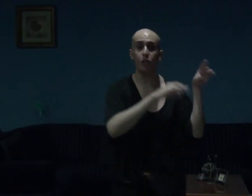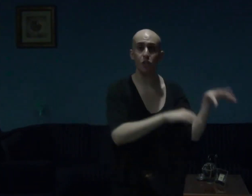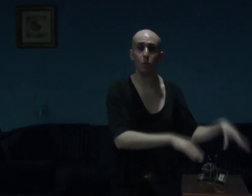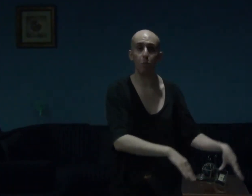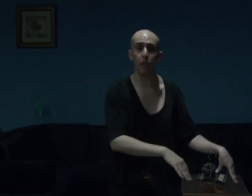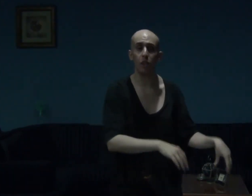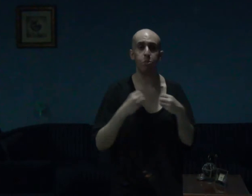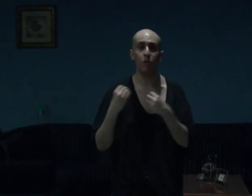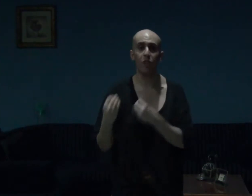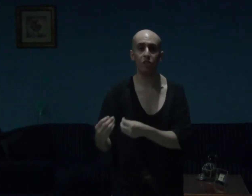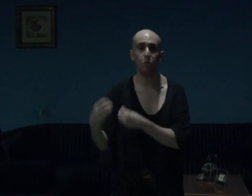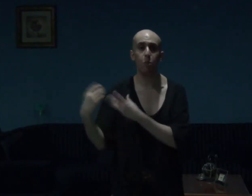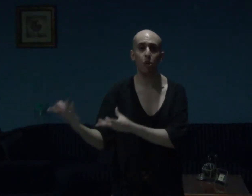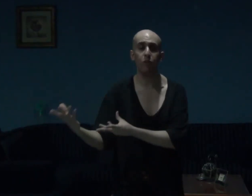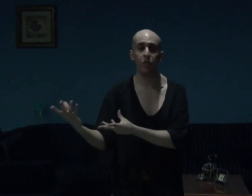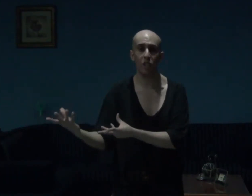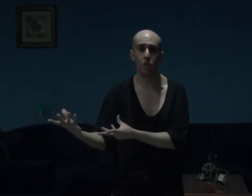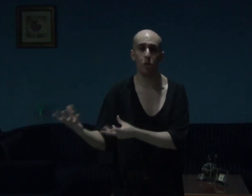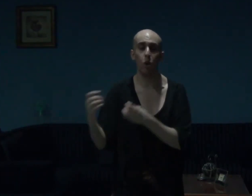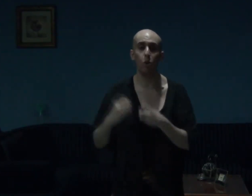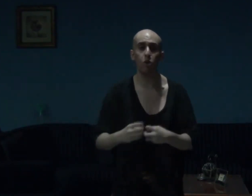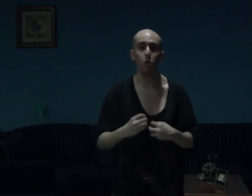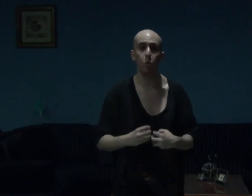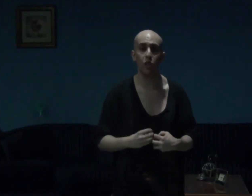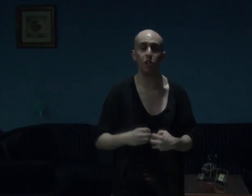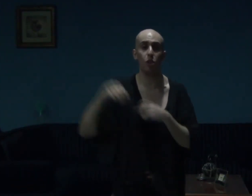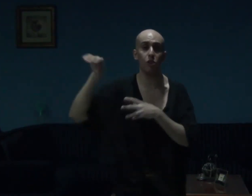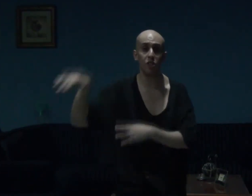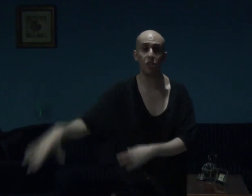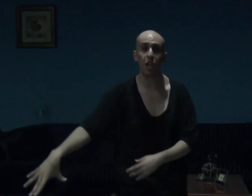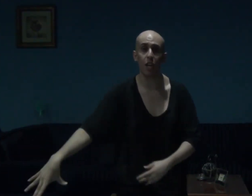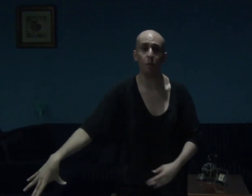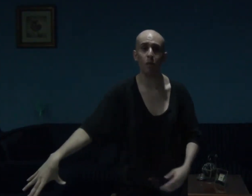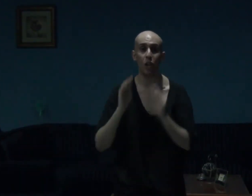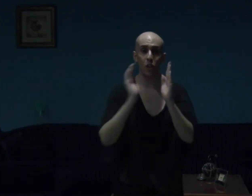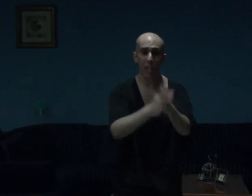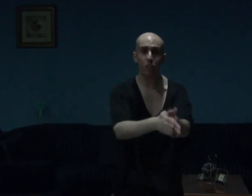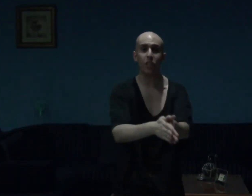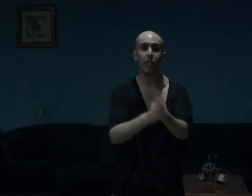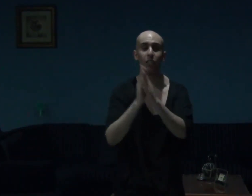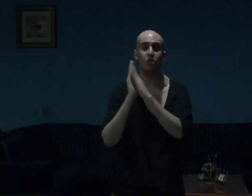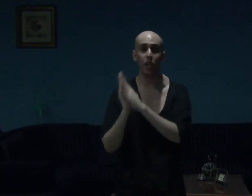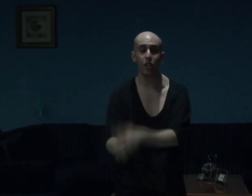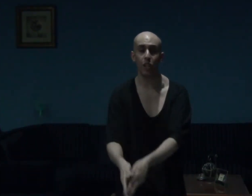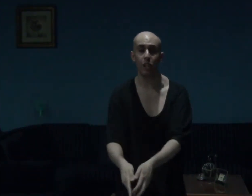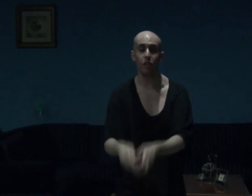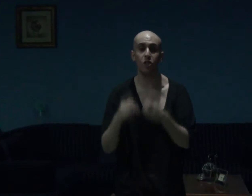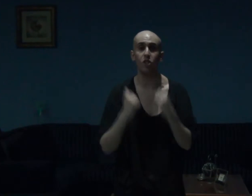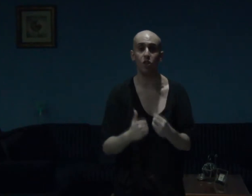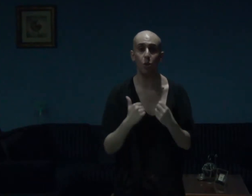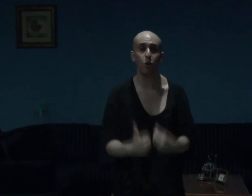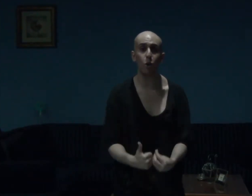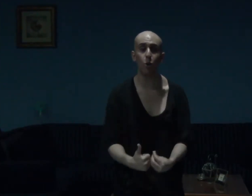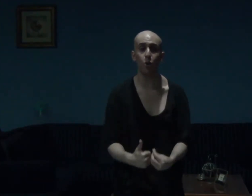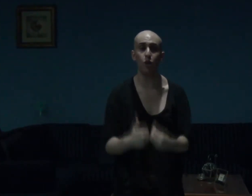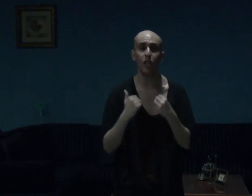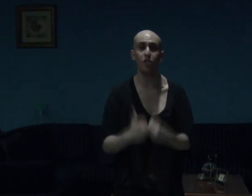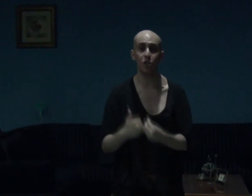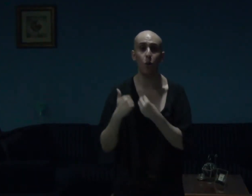this man, Professor Paul Fletcher, also worked on this game, and that guys and gals, is so cool, and so